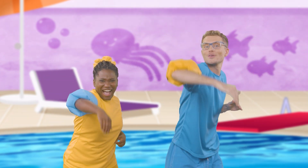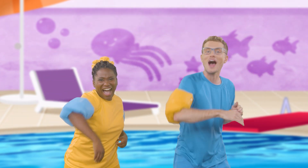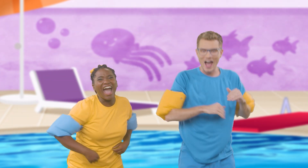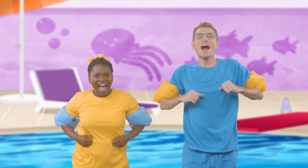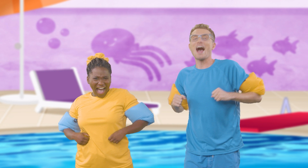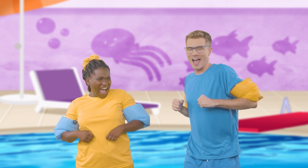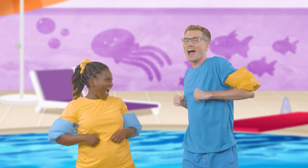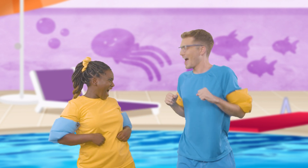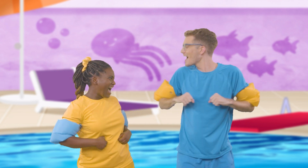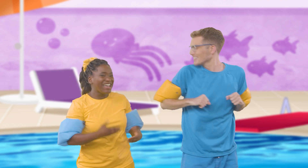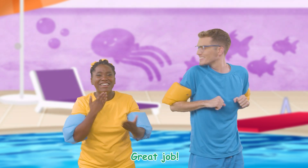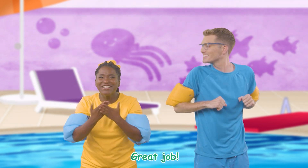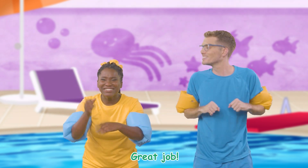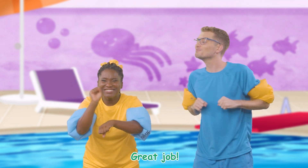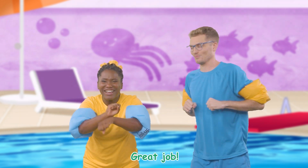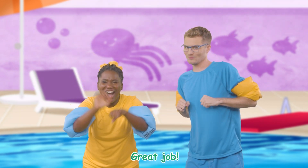Yay! Great job!